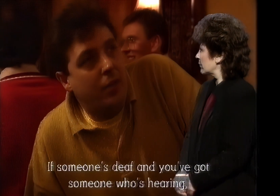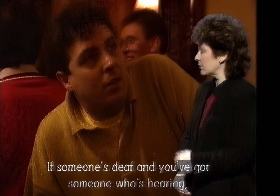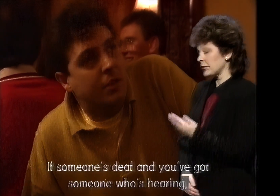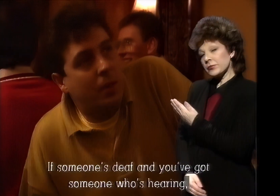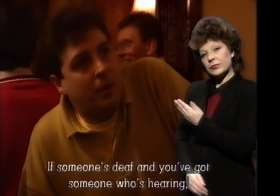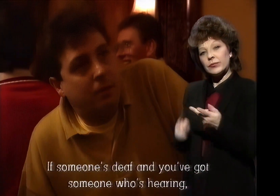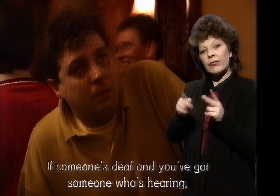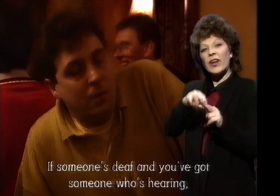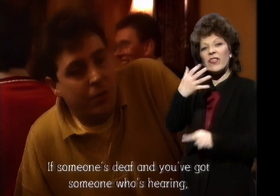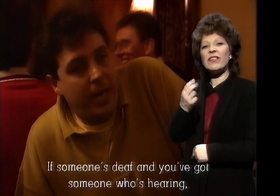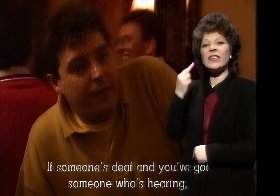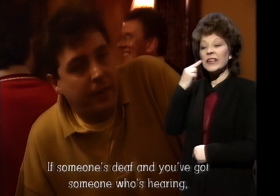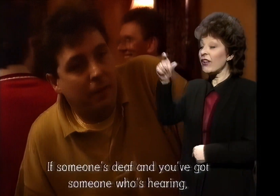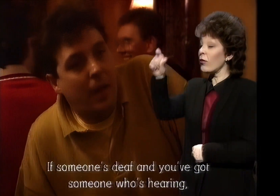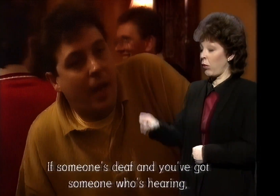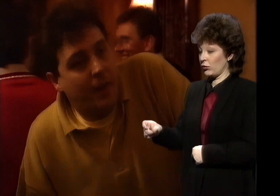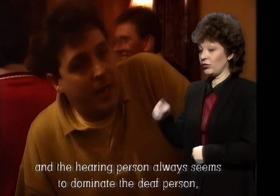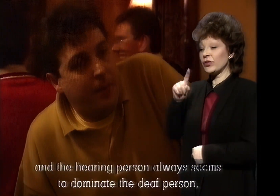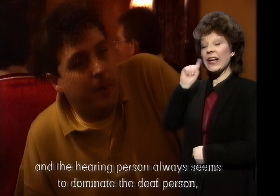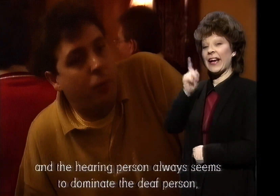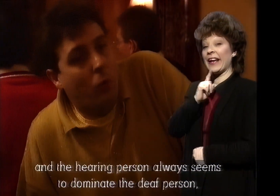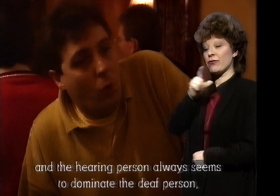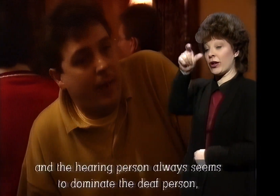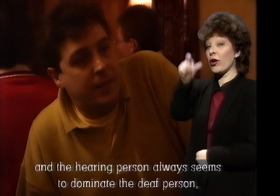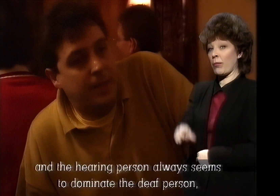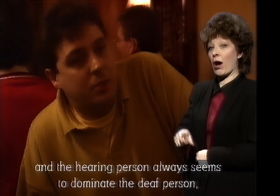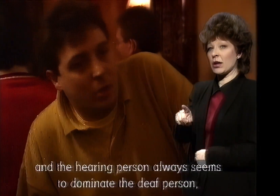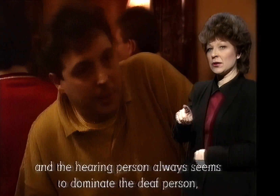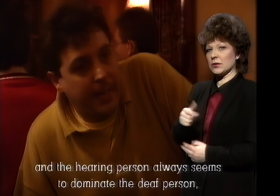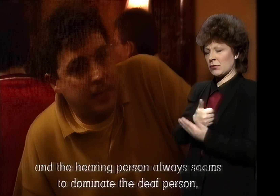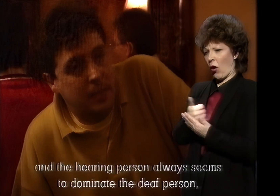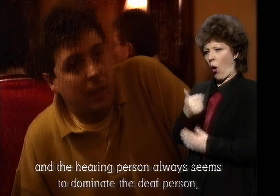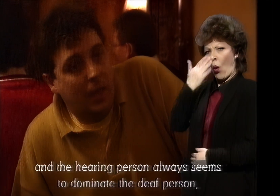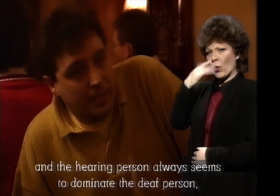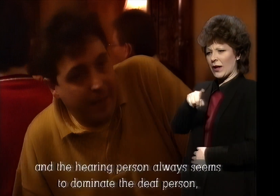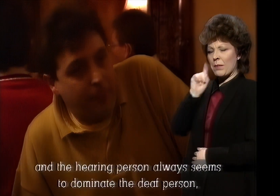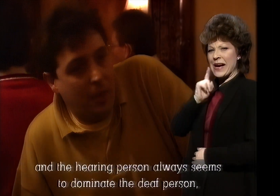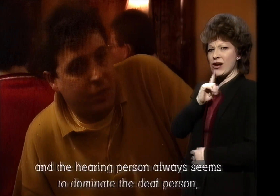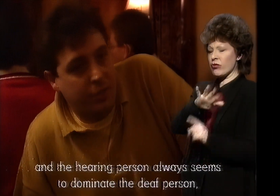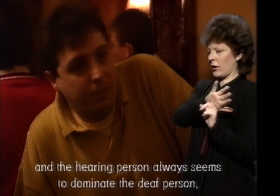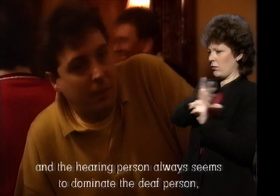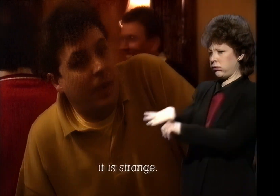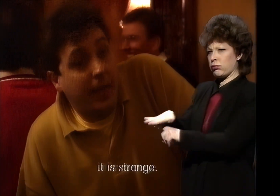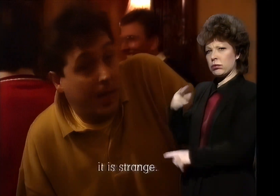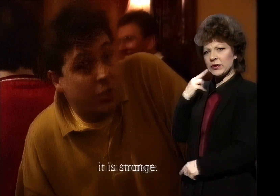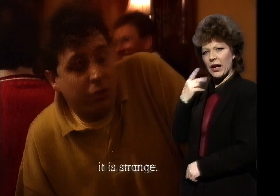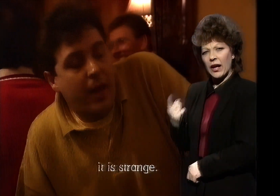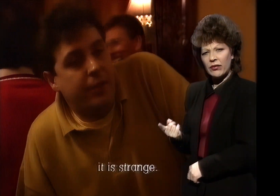you've got someone who's hearing, and the hearing people always seem to dominate a deaf person, it is strange.